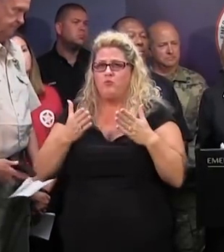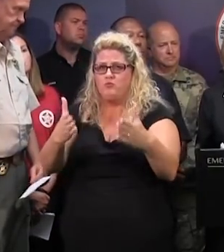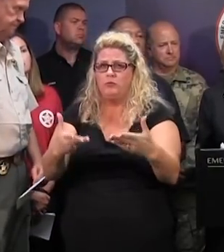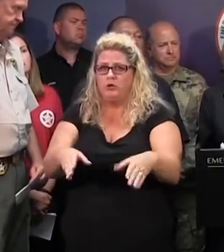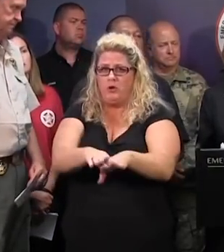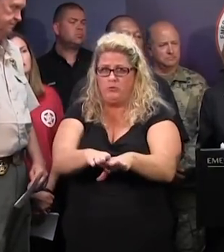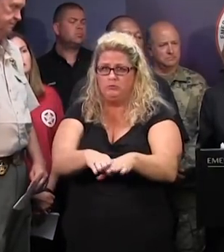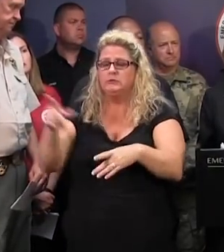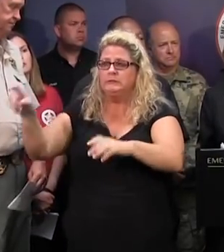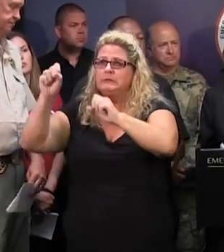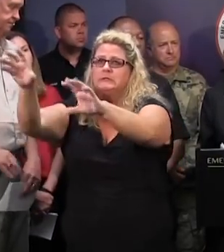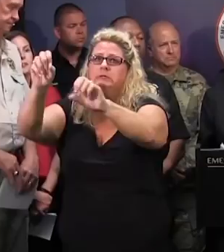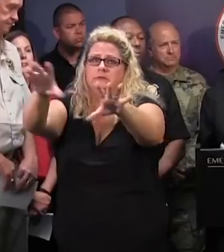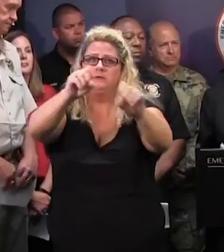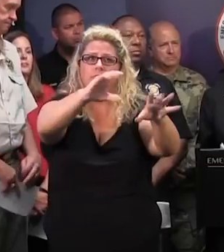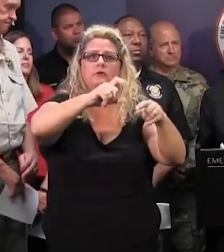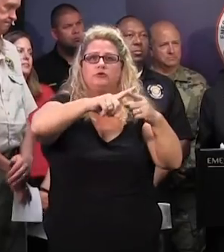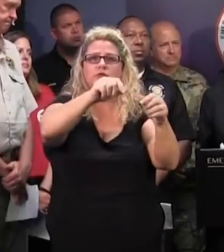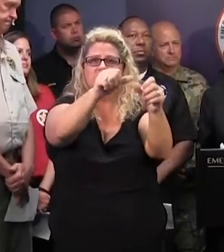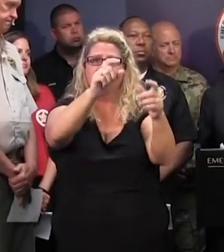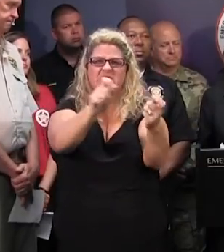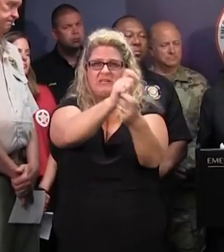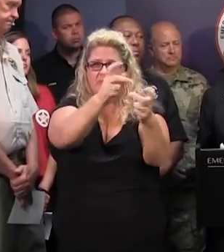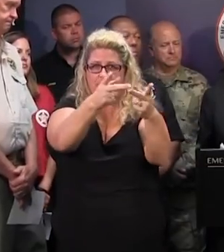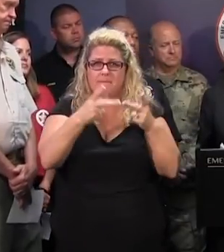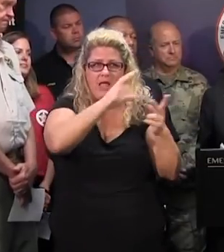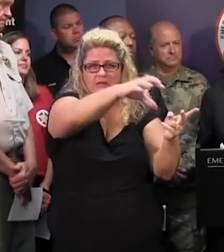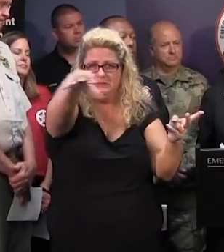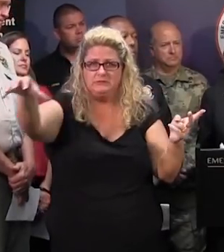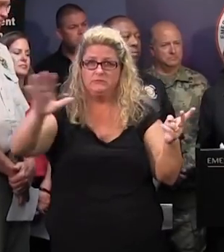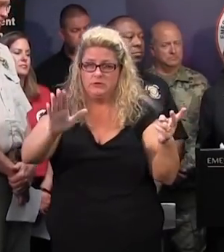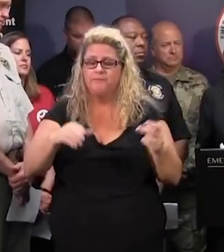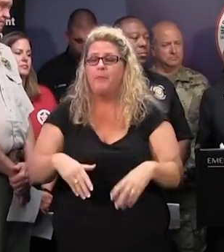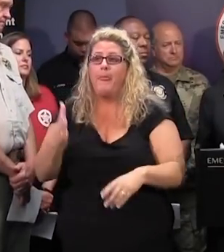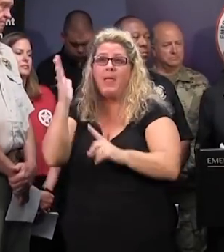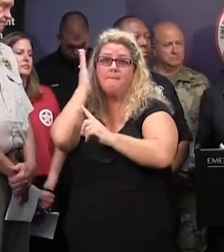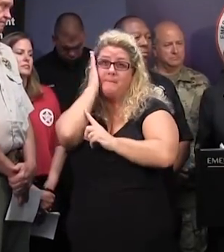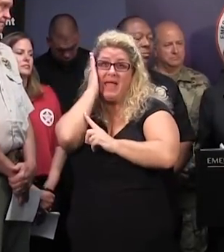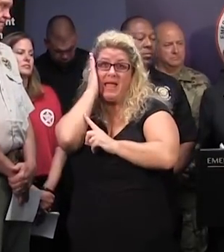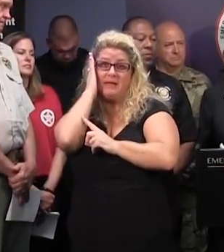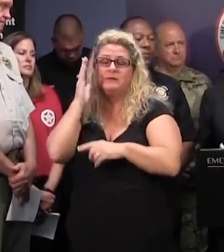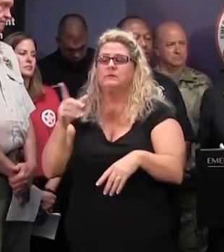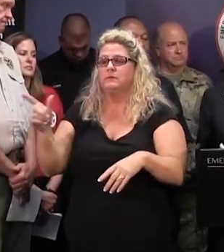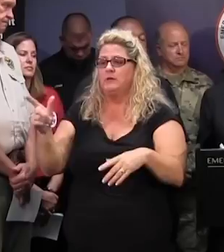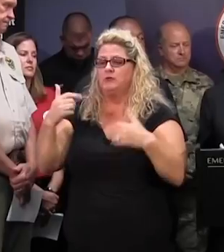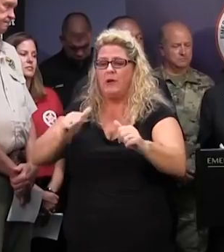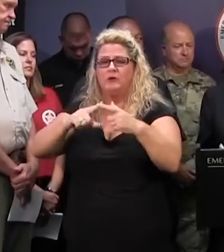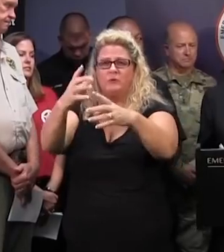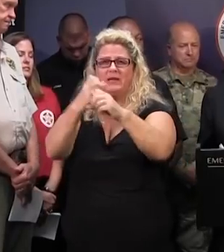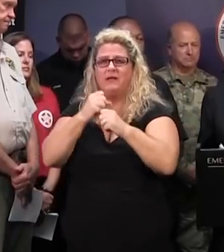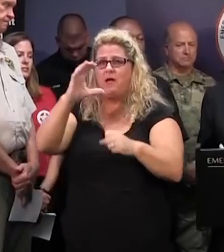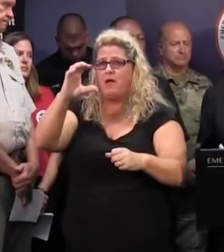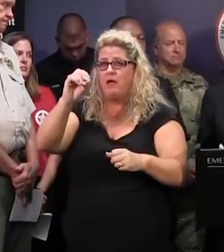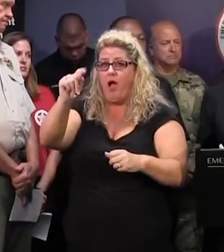then it'll go to various distribution points. As far as the bedding, I know that they're in process of trying to get cots